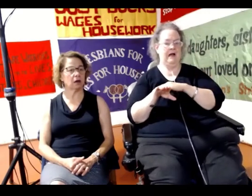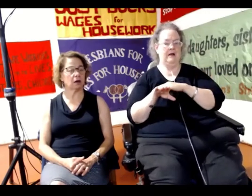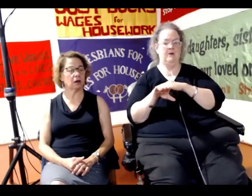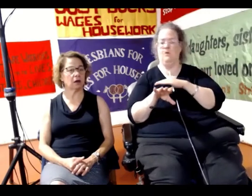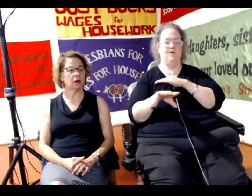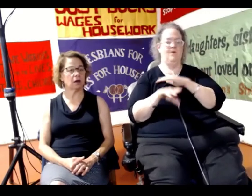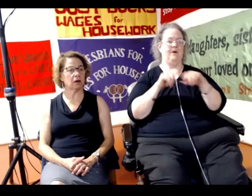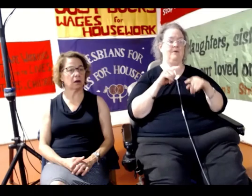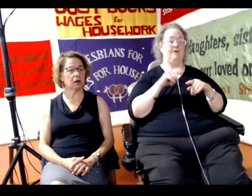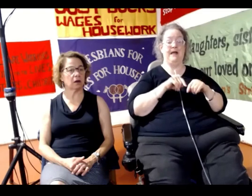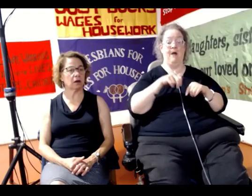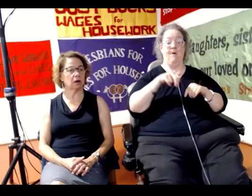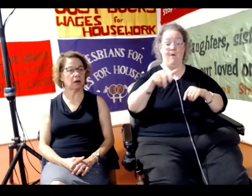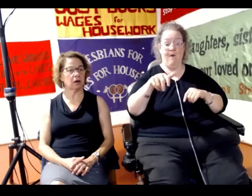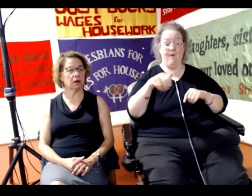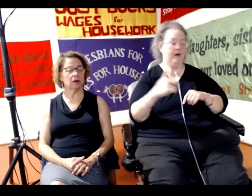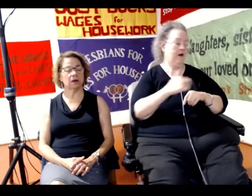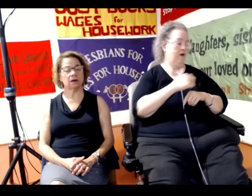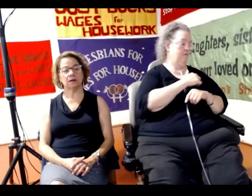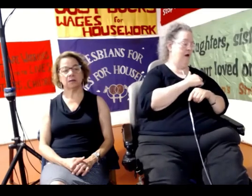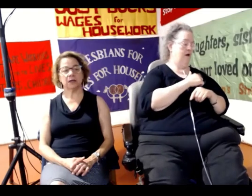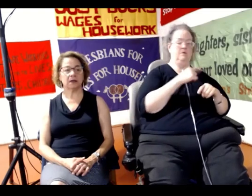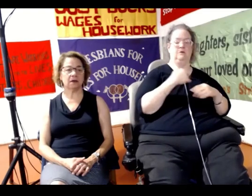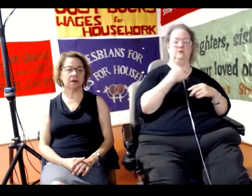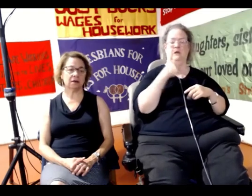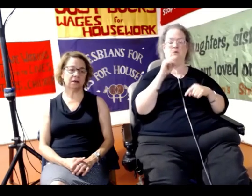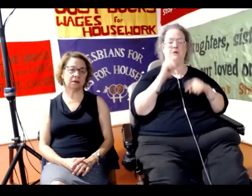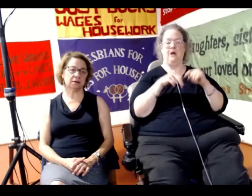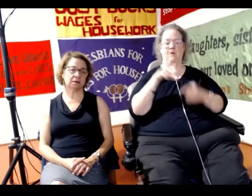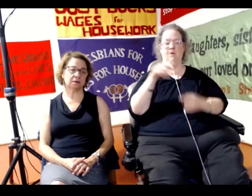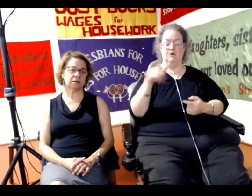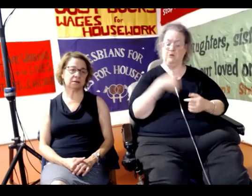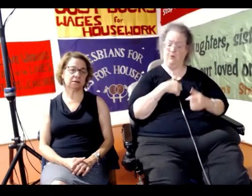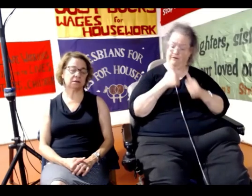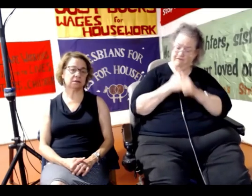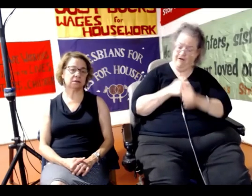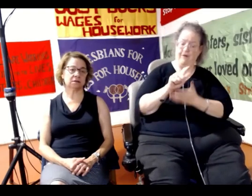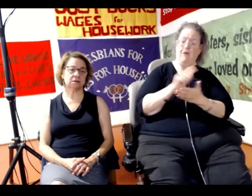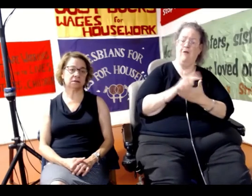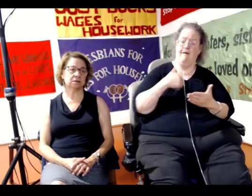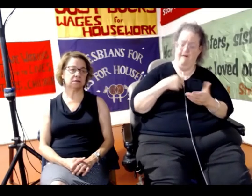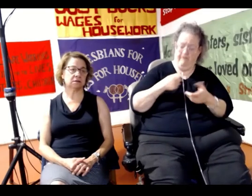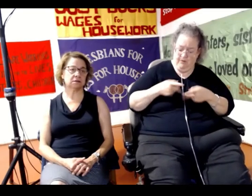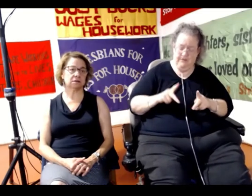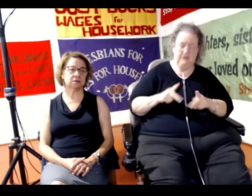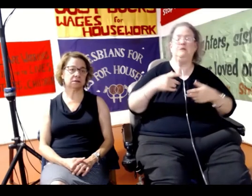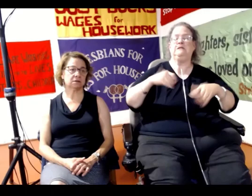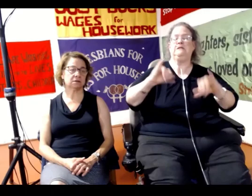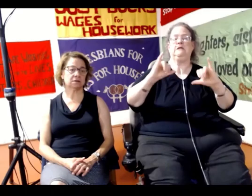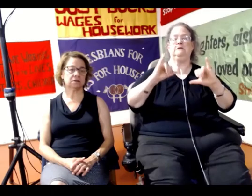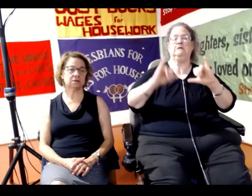they said, no, you cannot walk to parliament. So, the thing is, even if you follow the law, this is becoming a problem.